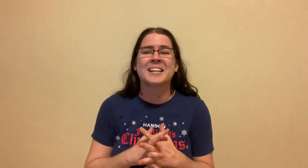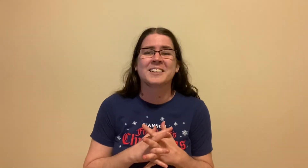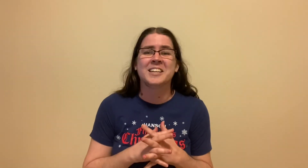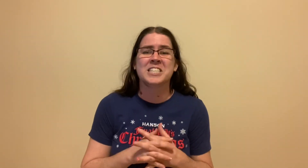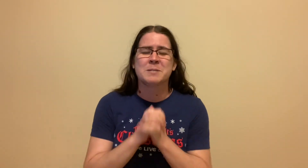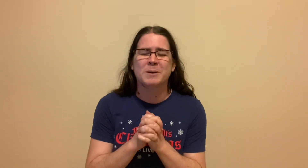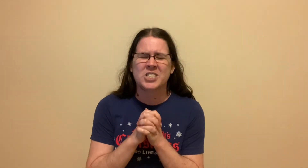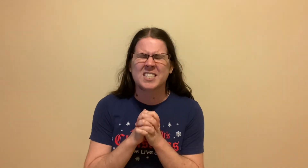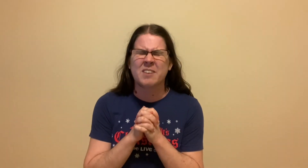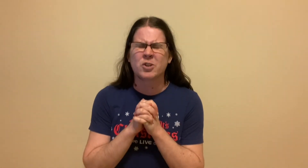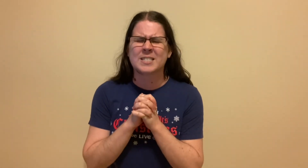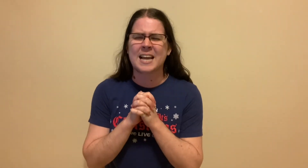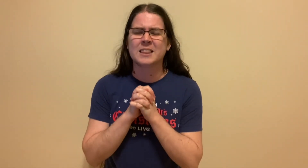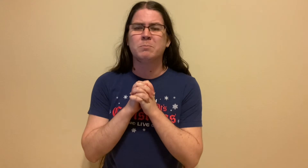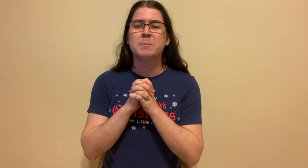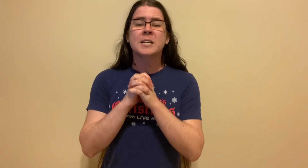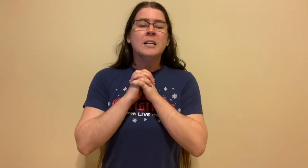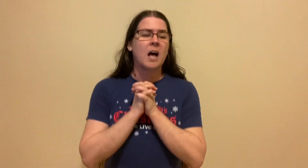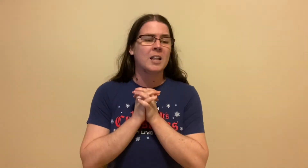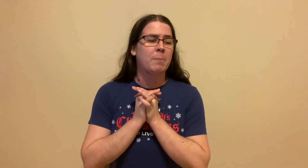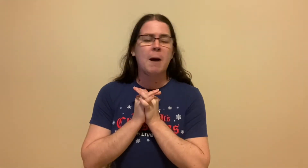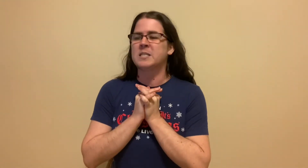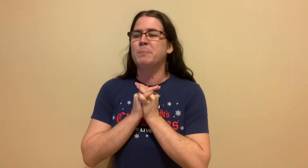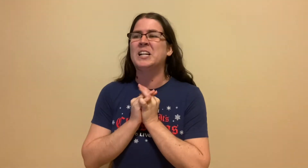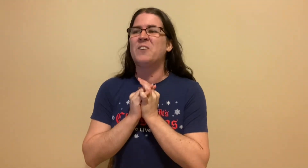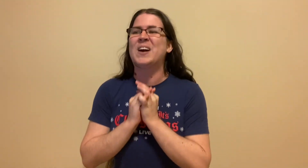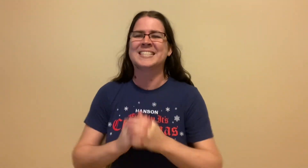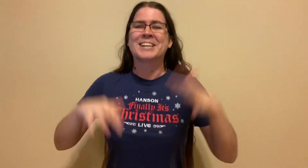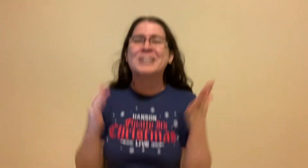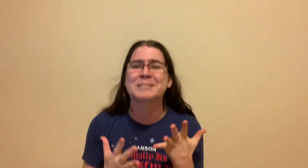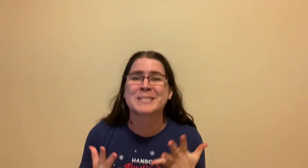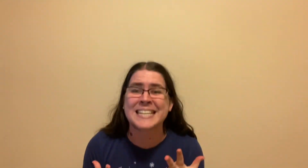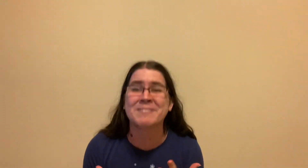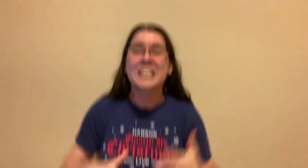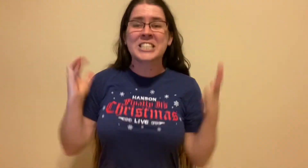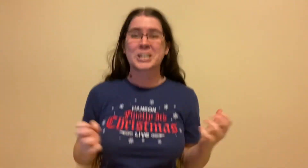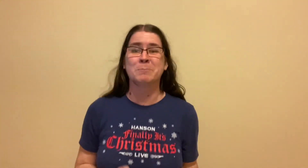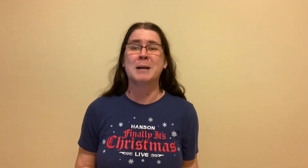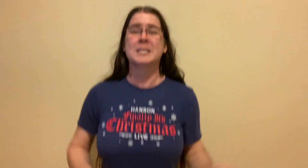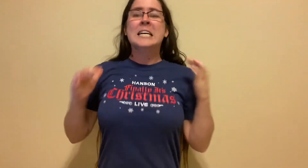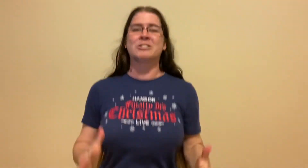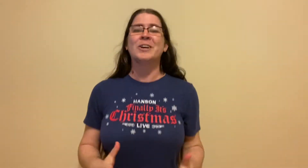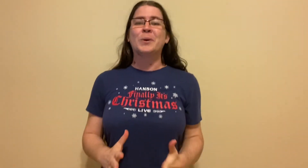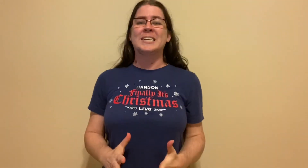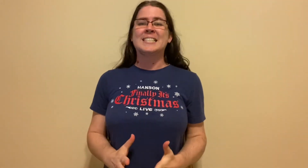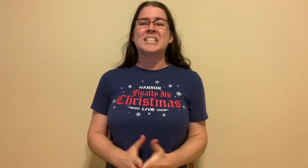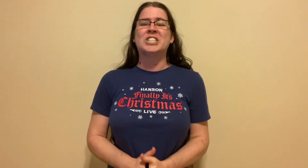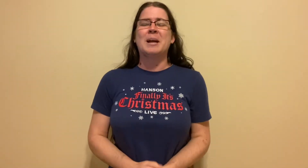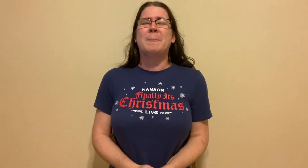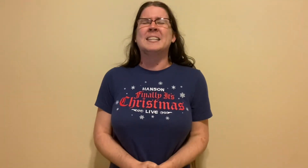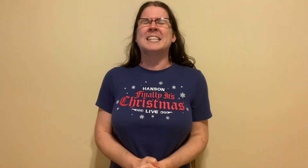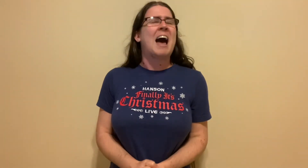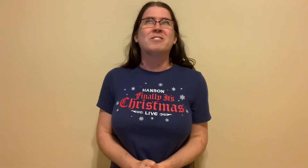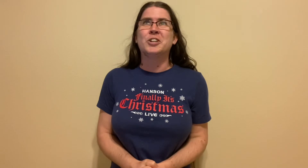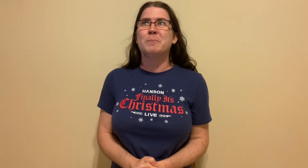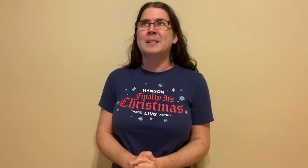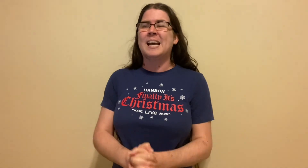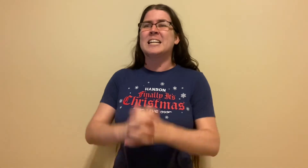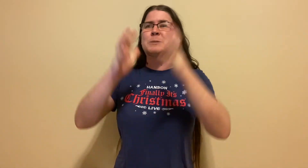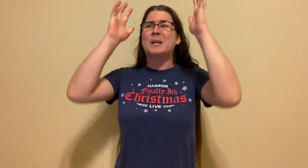lunches bunches of chrysanthemums lollipops and pillow fights at christmas eve ginger points string quartets and chia pets and afternoon banana splits